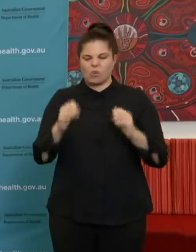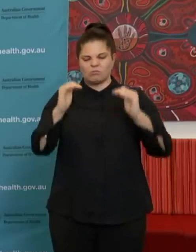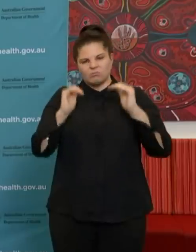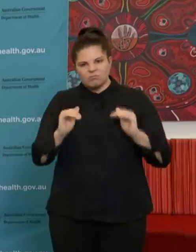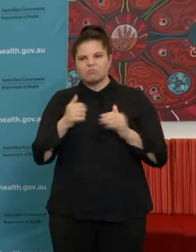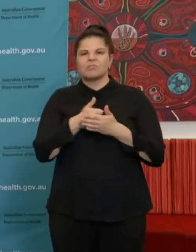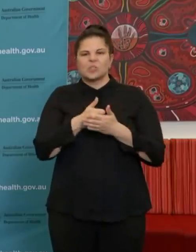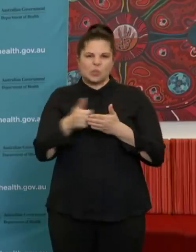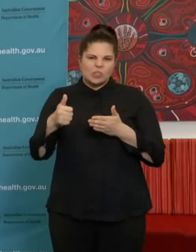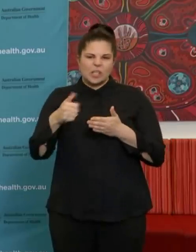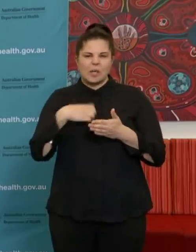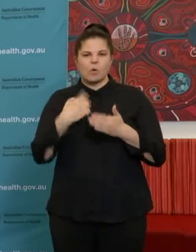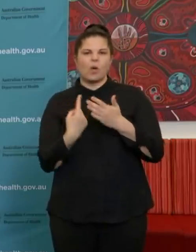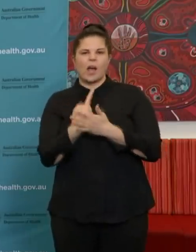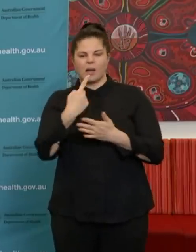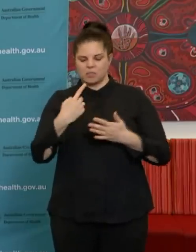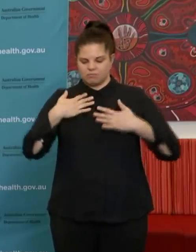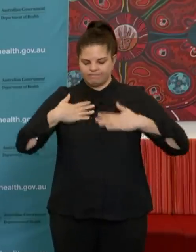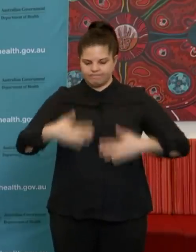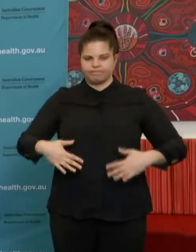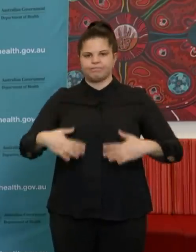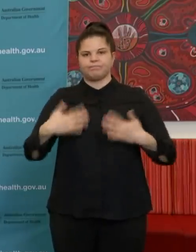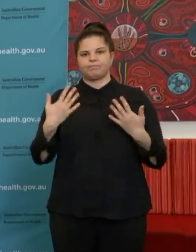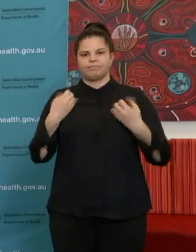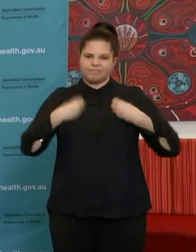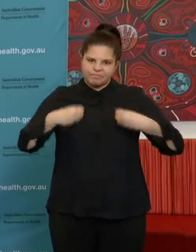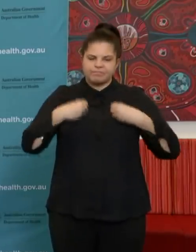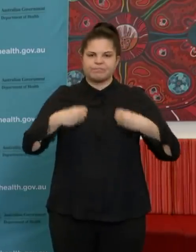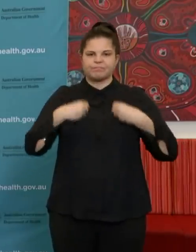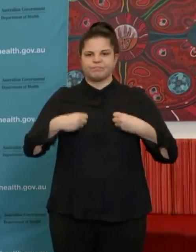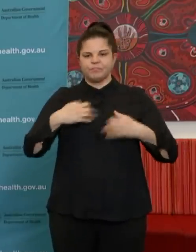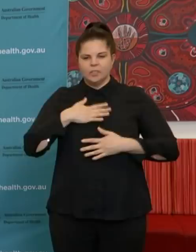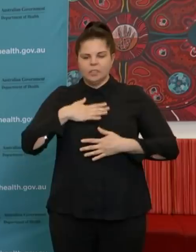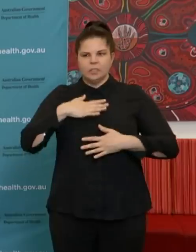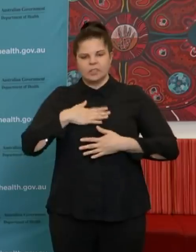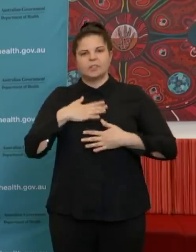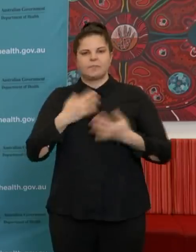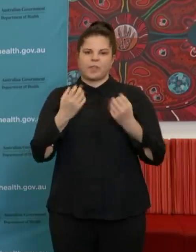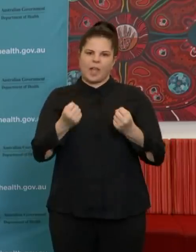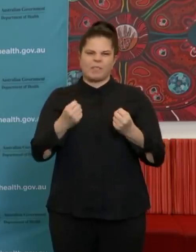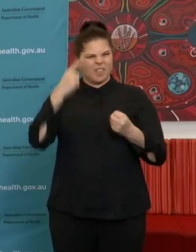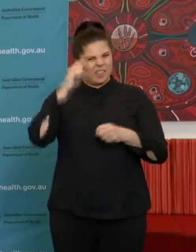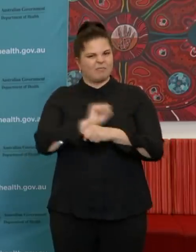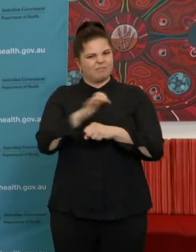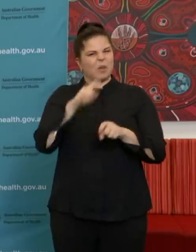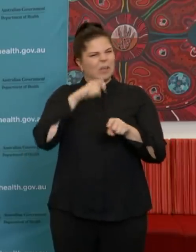the infectiousness of respiratory viruses. And we suspect that this particular virus will be similar.